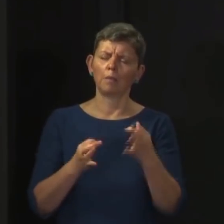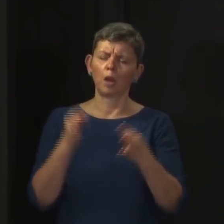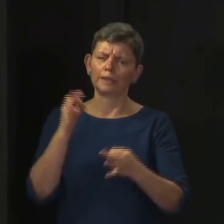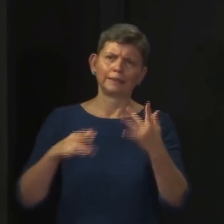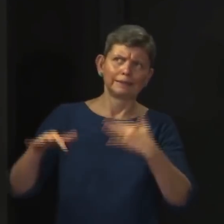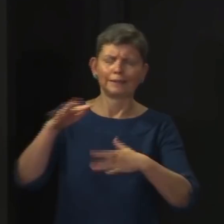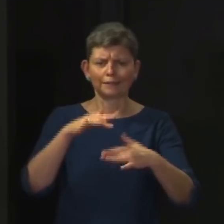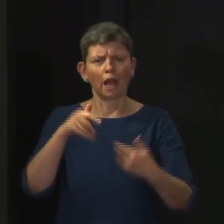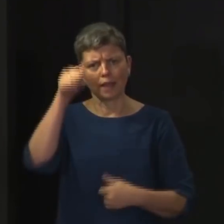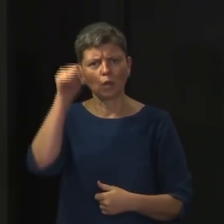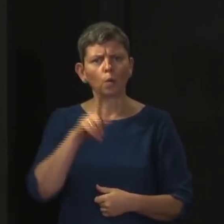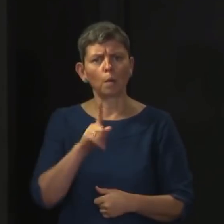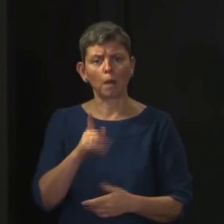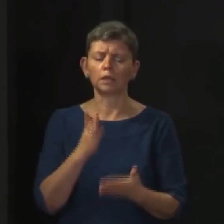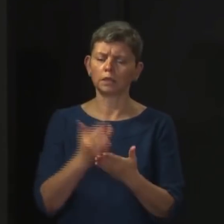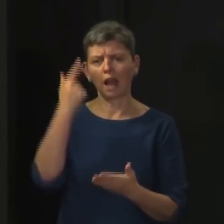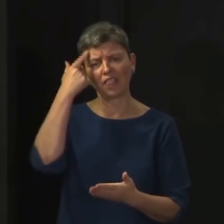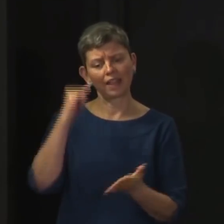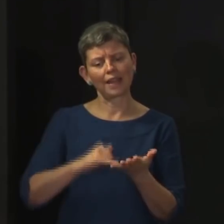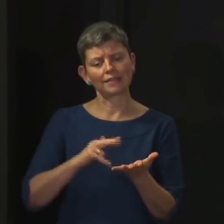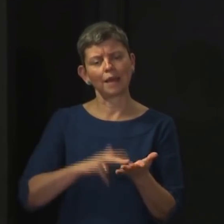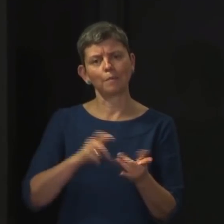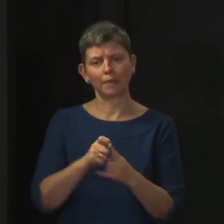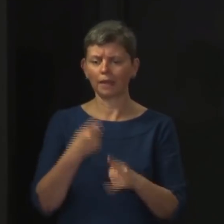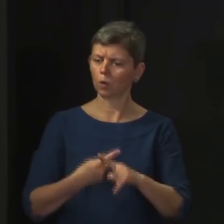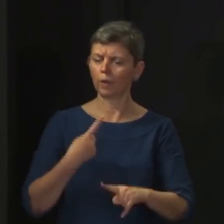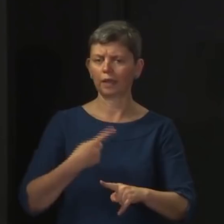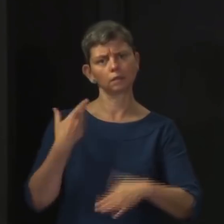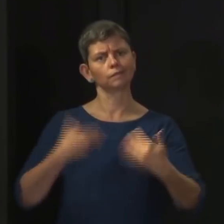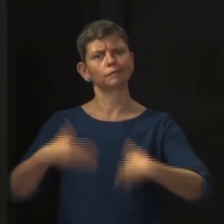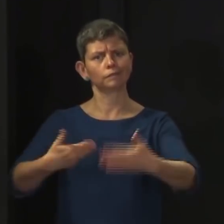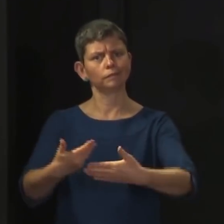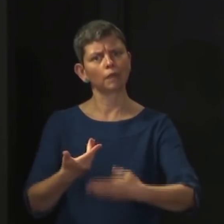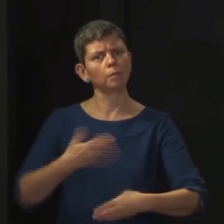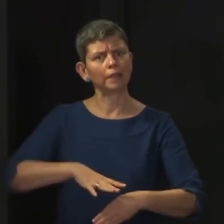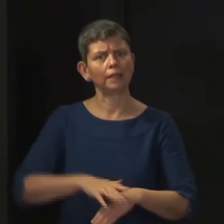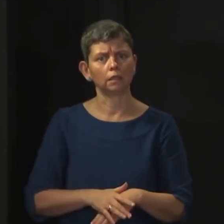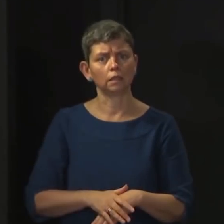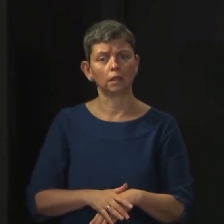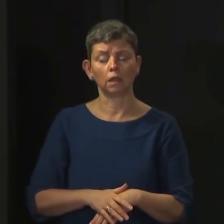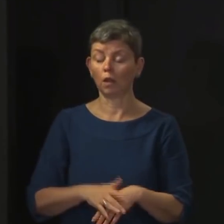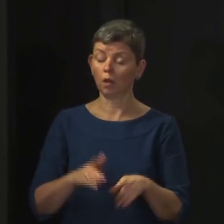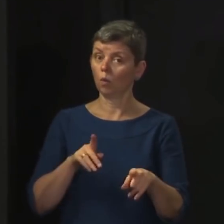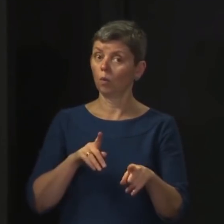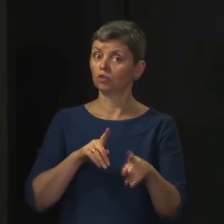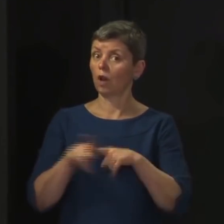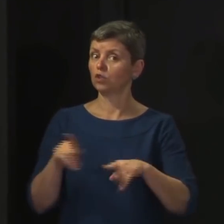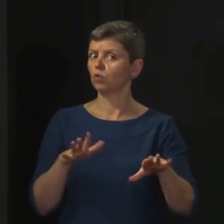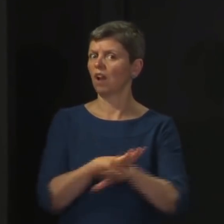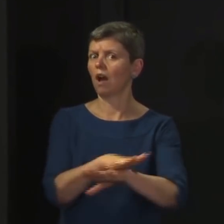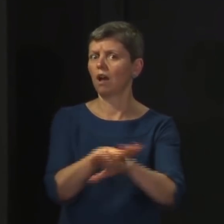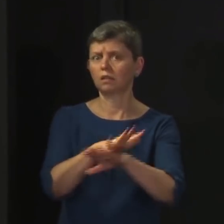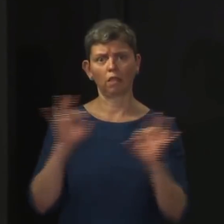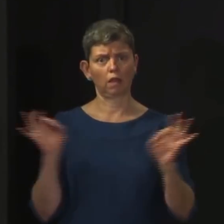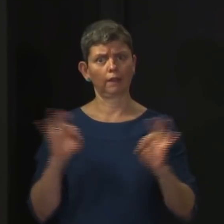acted quickly, appropriately, and actually we have not tried to protect a colleague here. We've tried